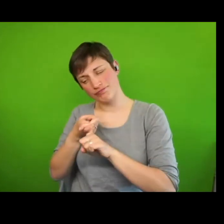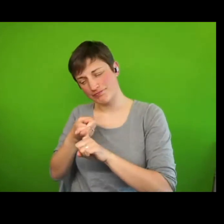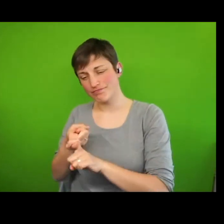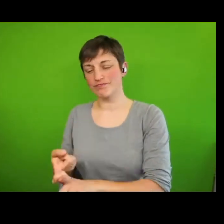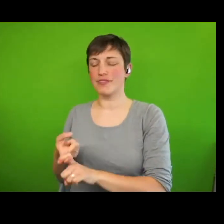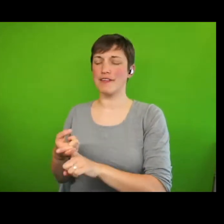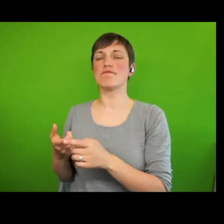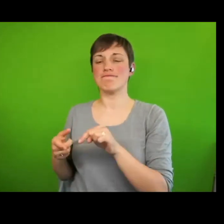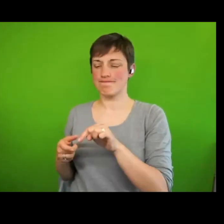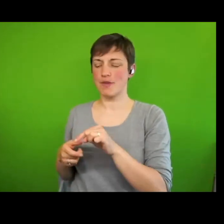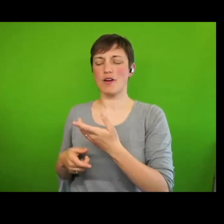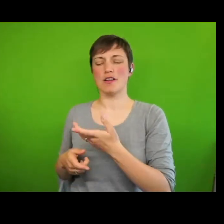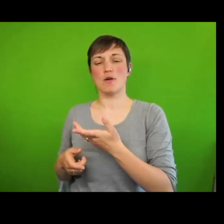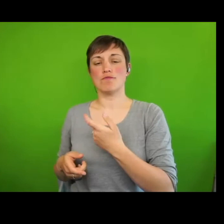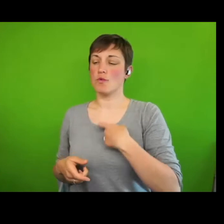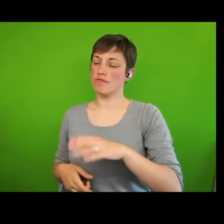human rights discourse.